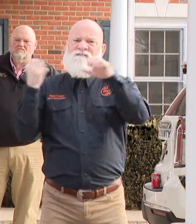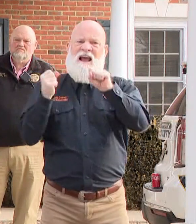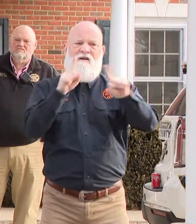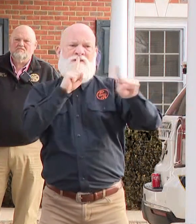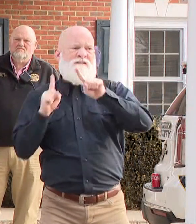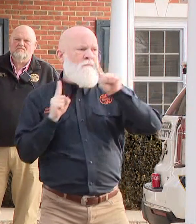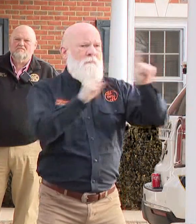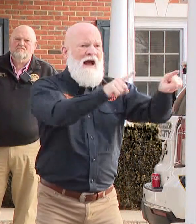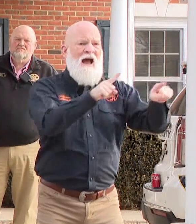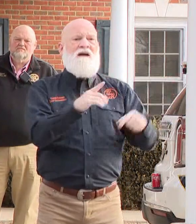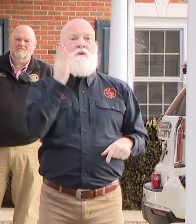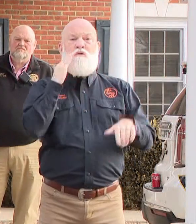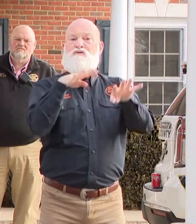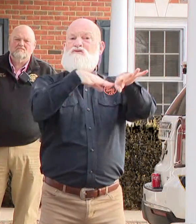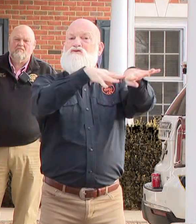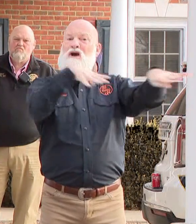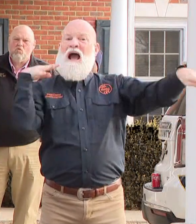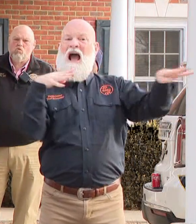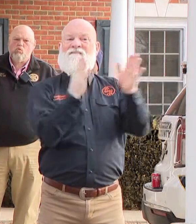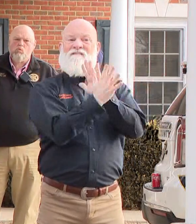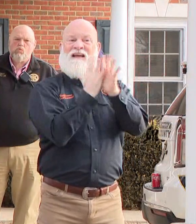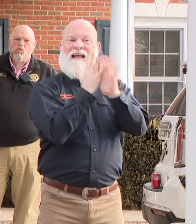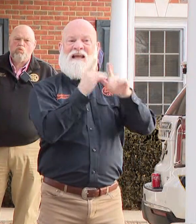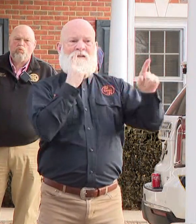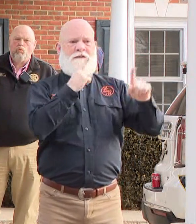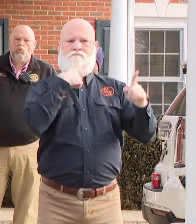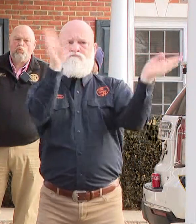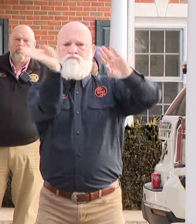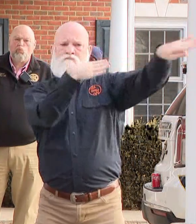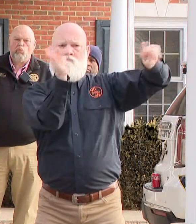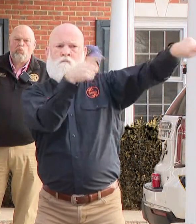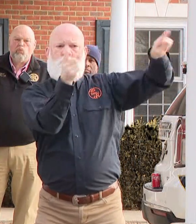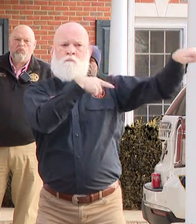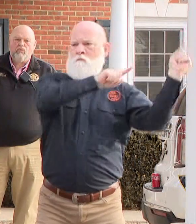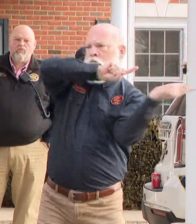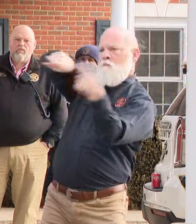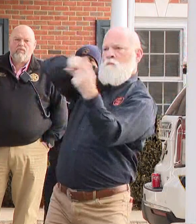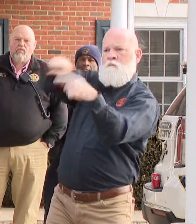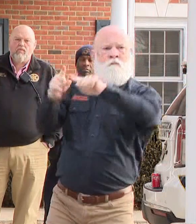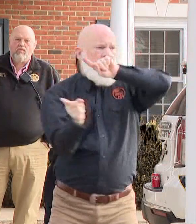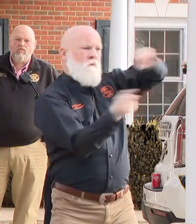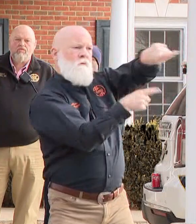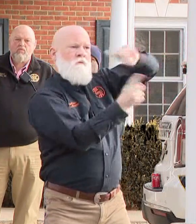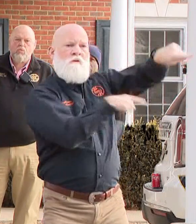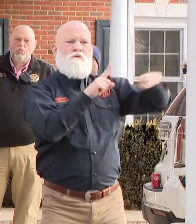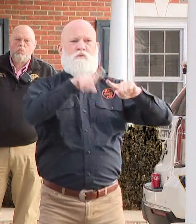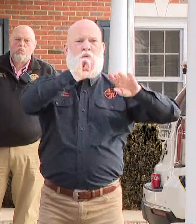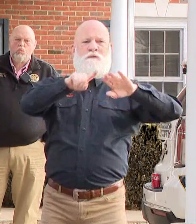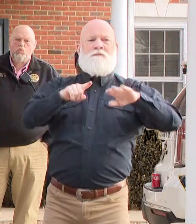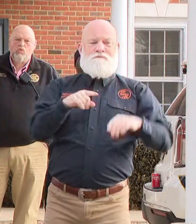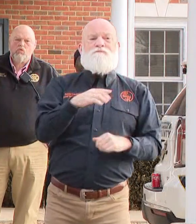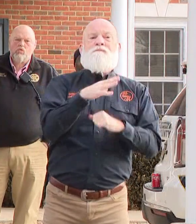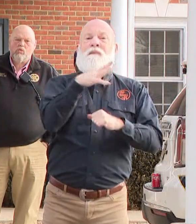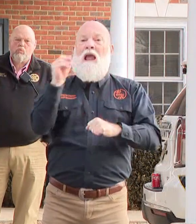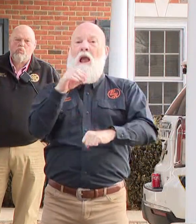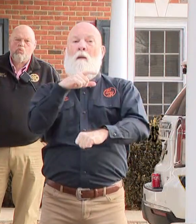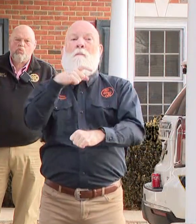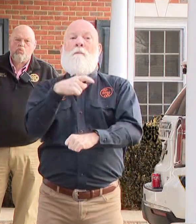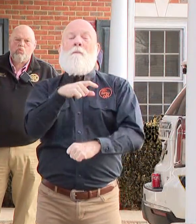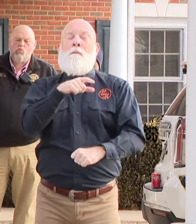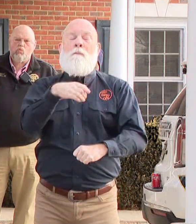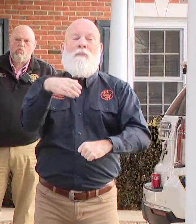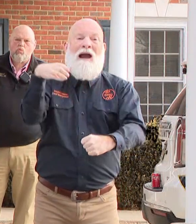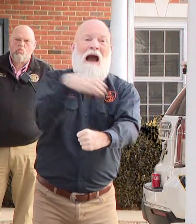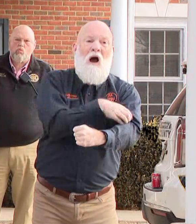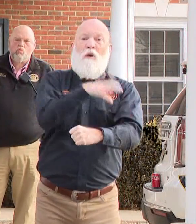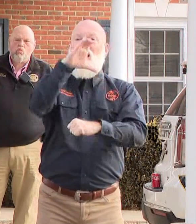and support our public works departments and utility companies to open roads for first responders. At this time, would ask